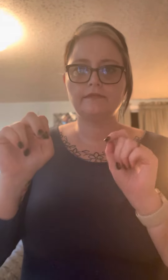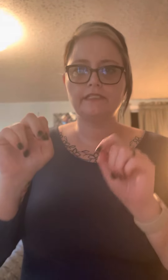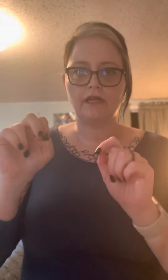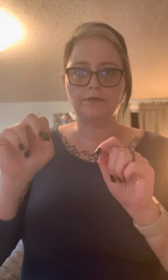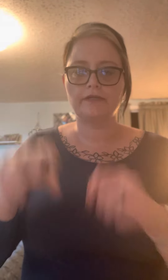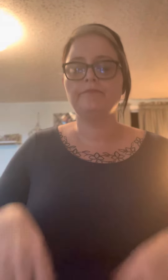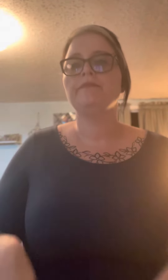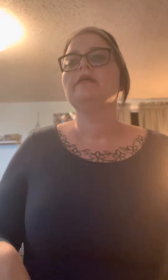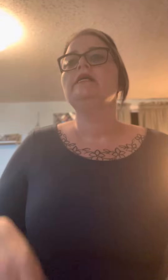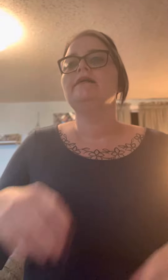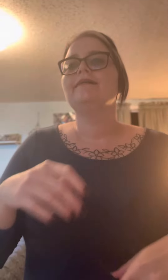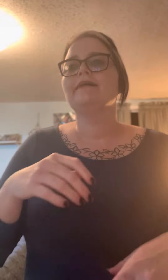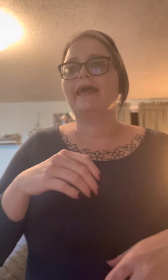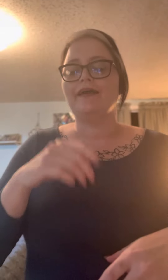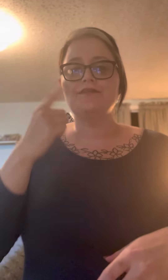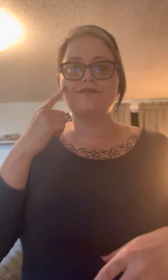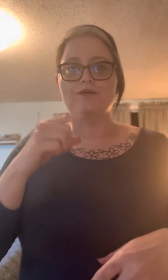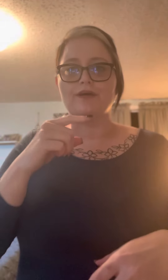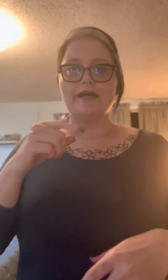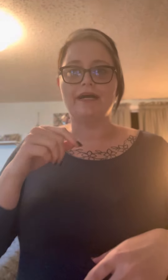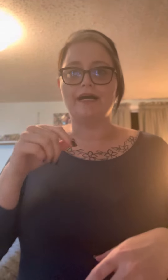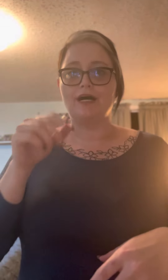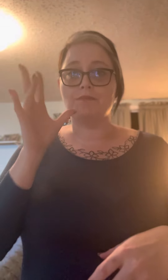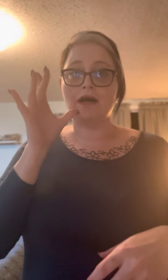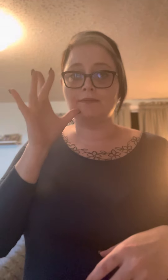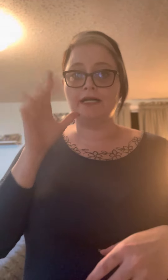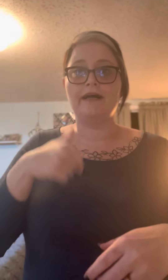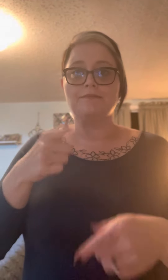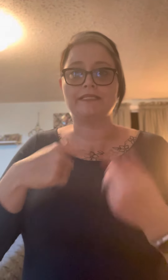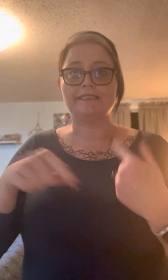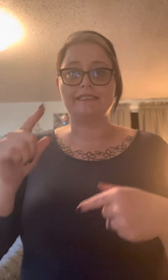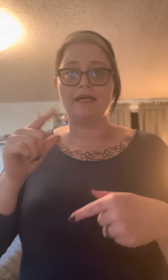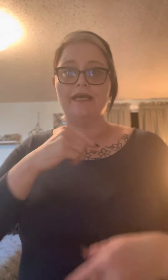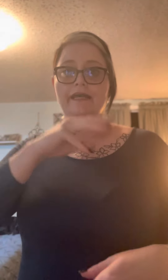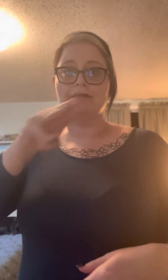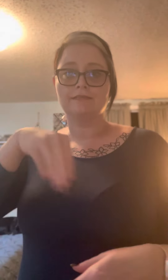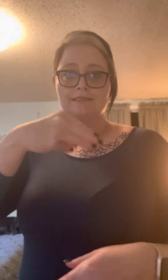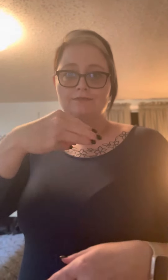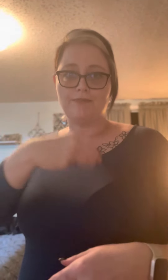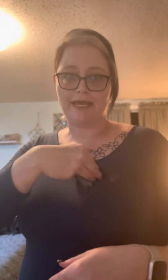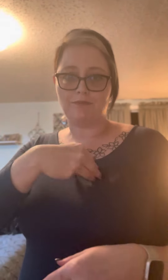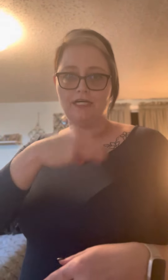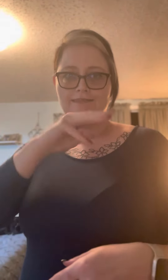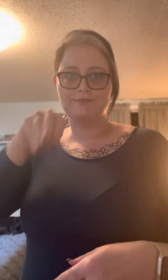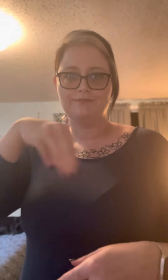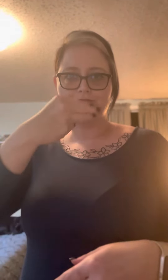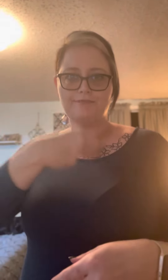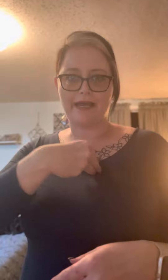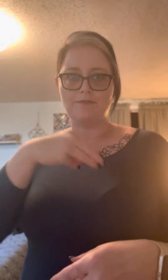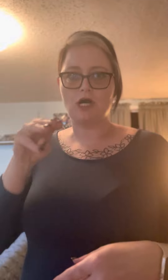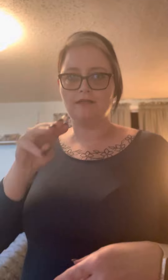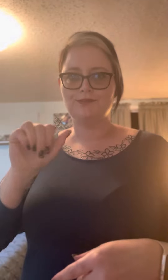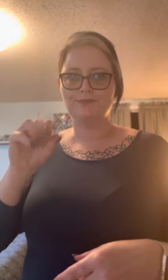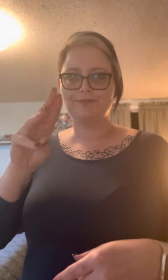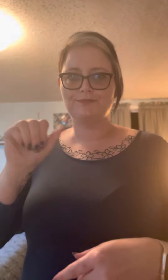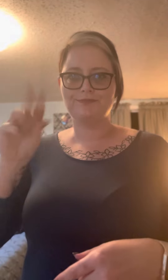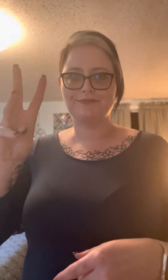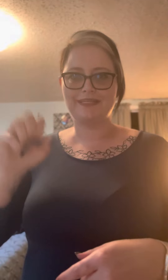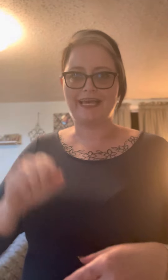Stubborn. Okay, for Mama, I'm going to sign Mammaw. Mammaw. Okay,